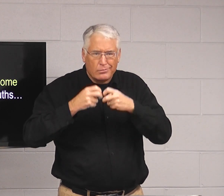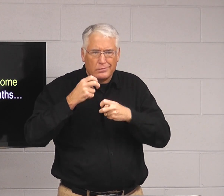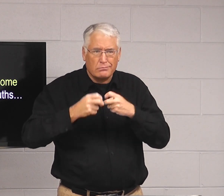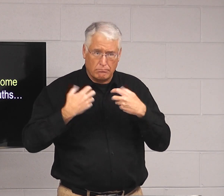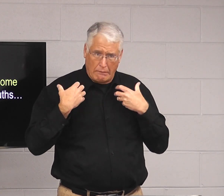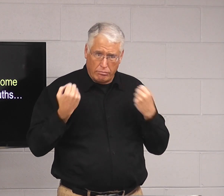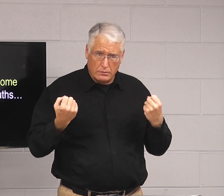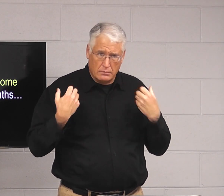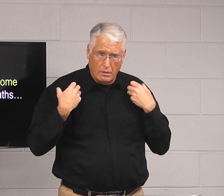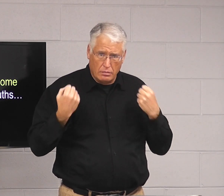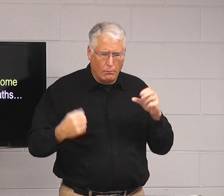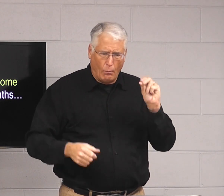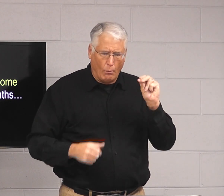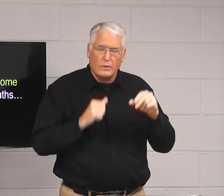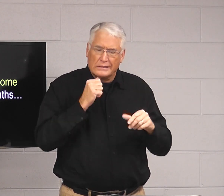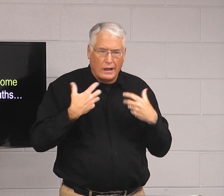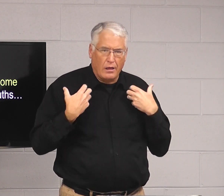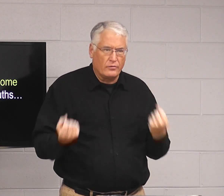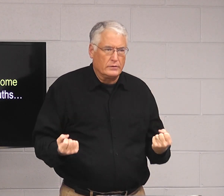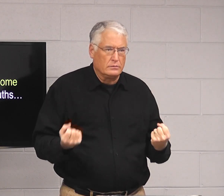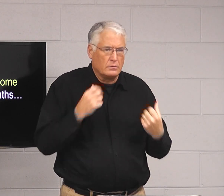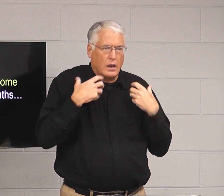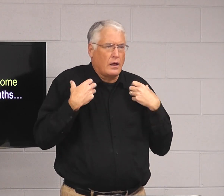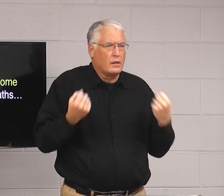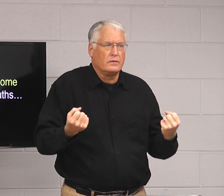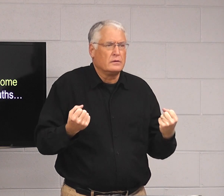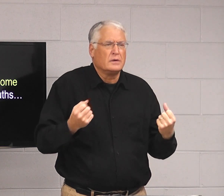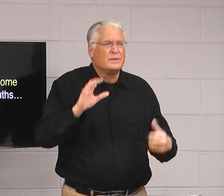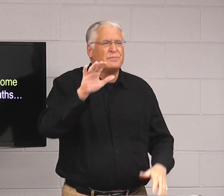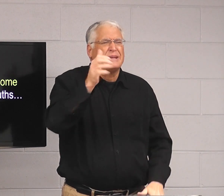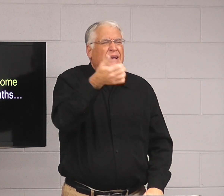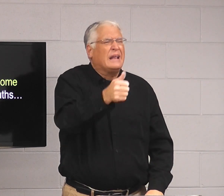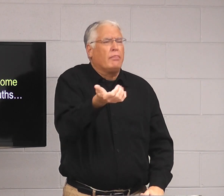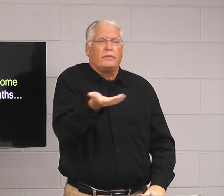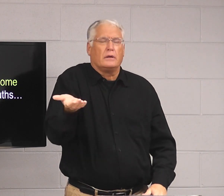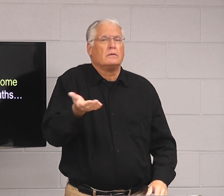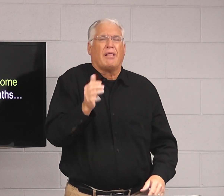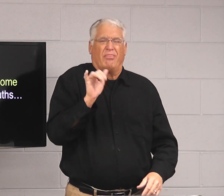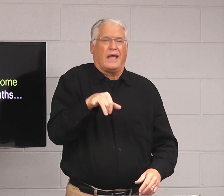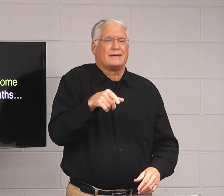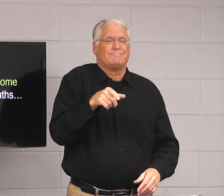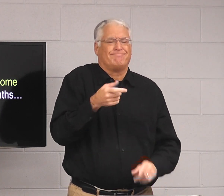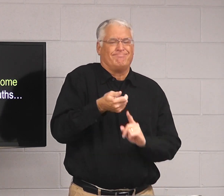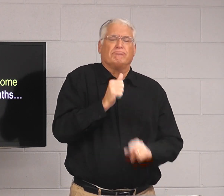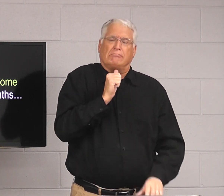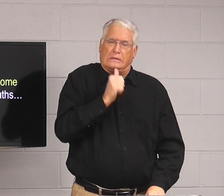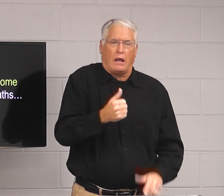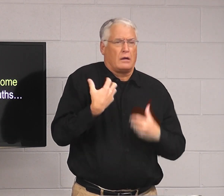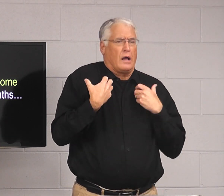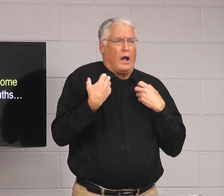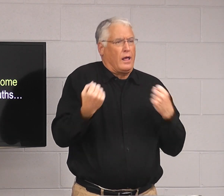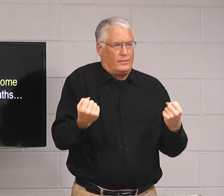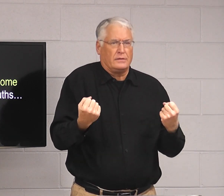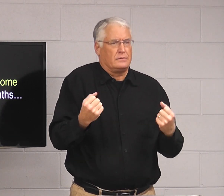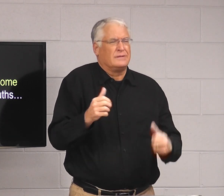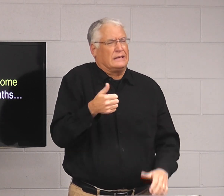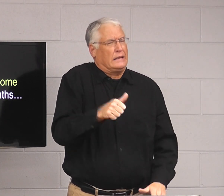You're like, have skin issues. Is that healthy? No, it's not healthy. If you have skin issues, like on your face. Anything like that is not healthy.